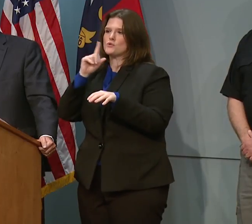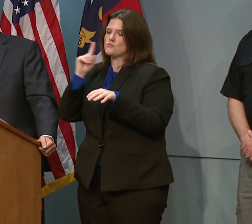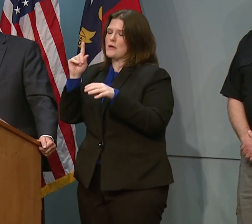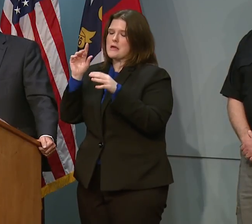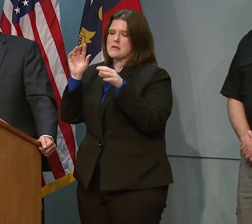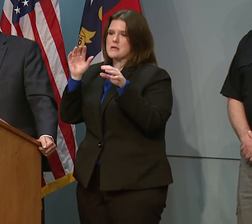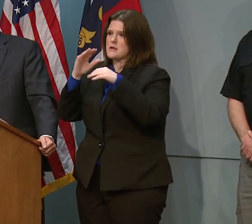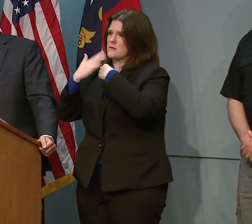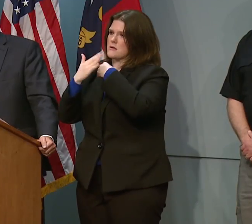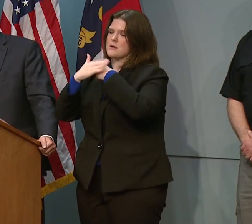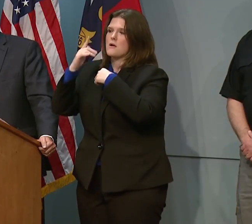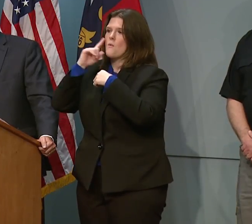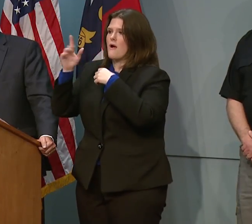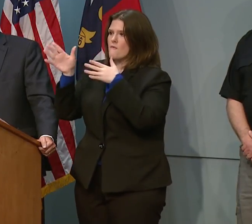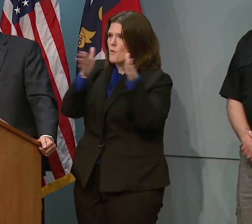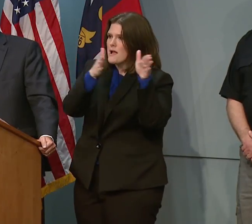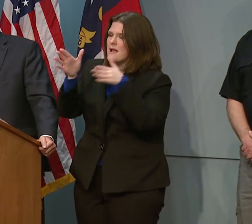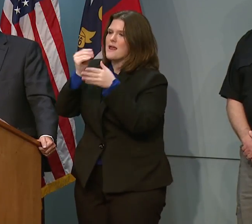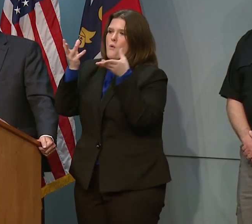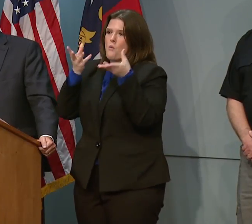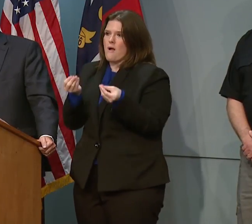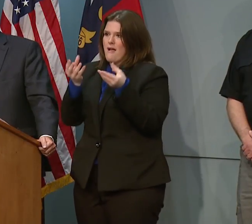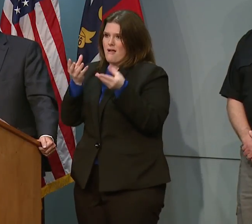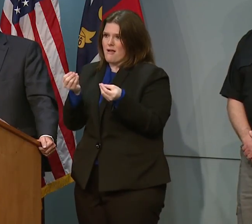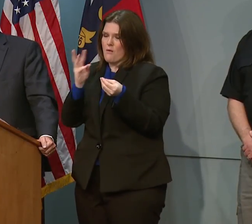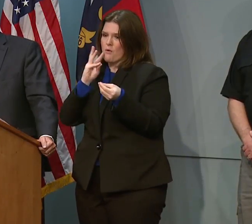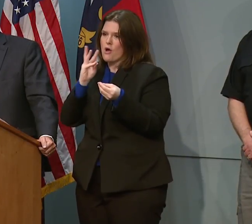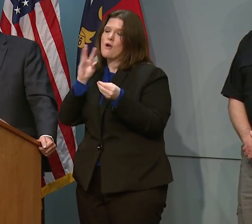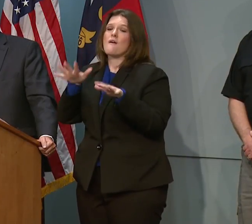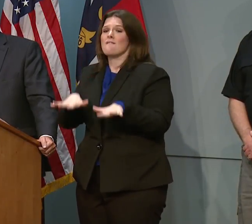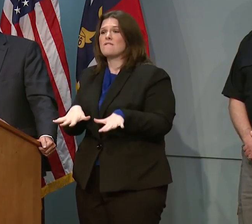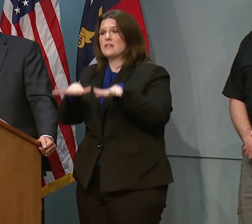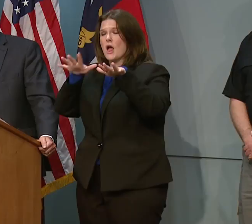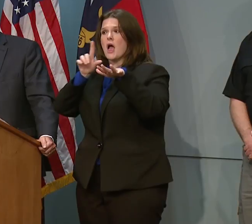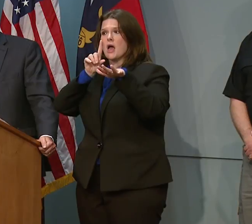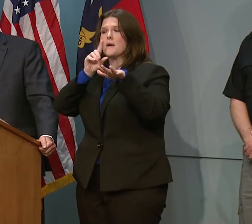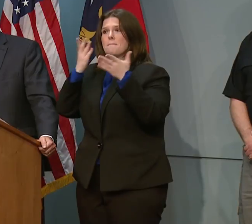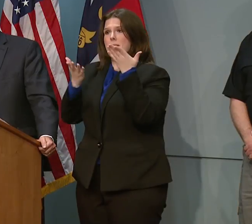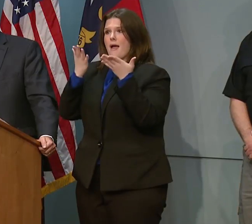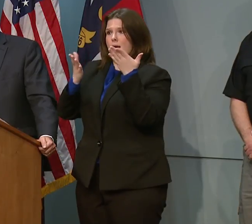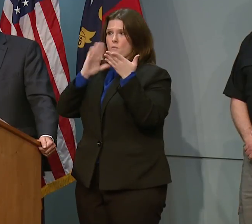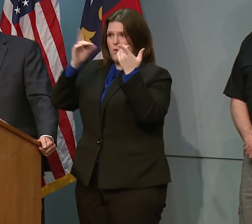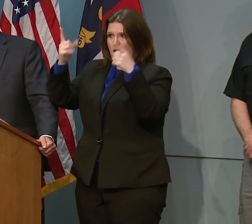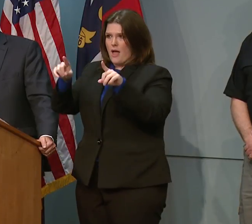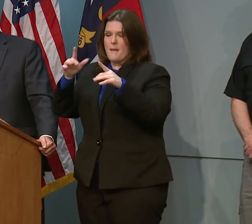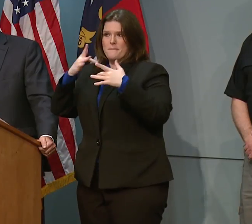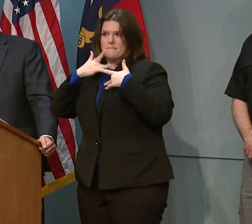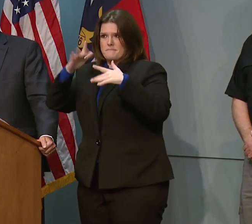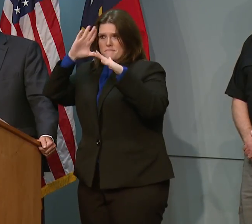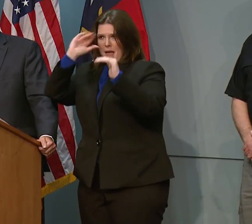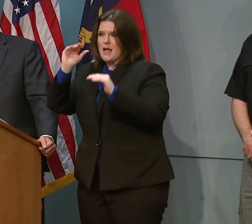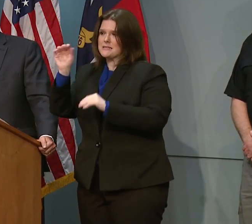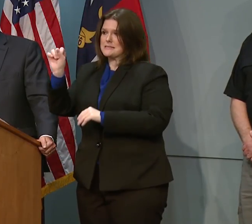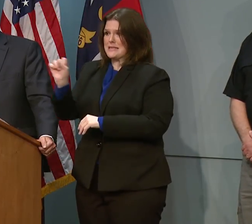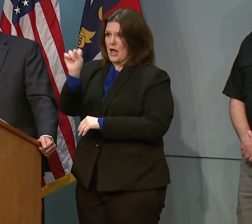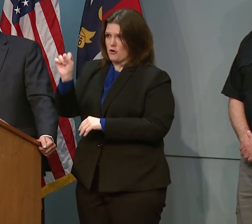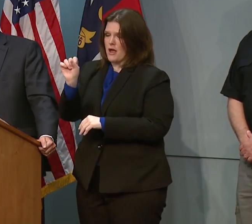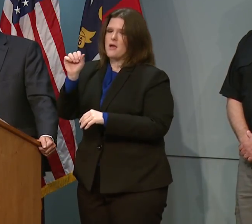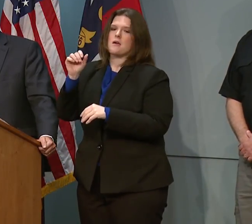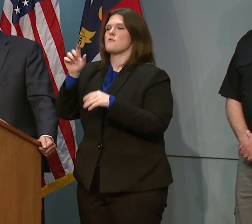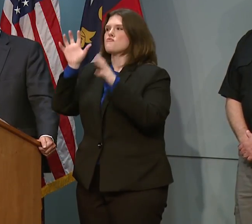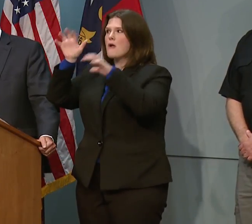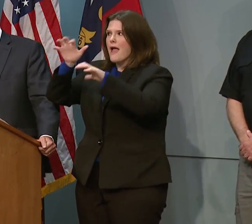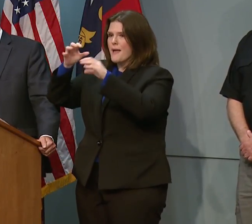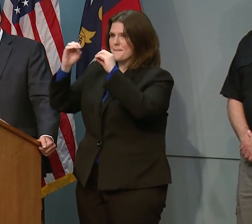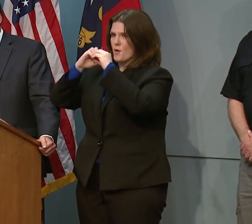winds and saturated soils. Flooding is likely, especially on Saturday, when the heavier rain will be